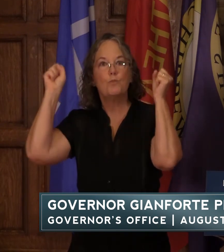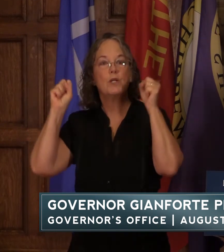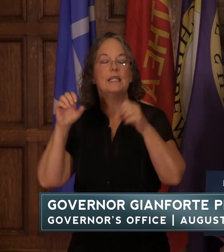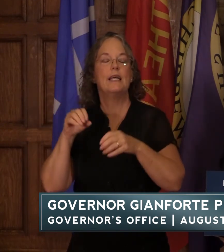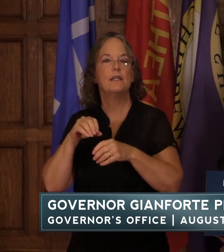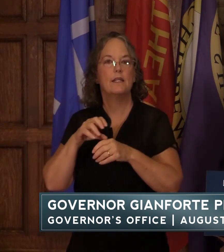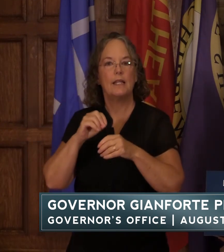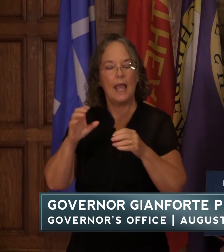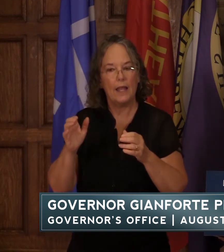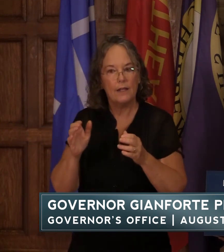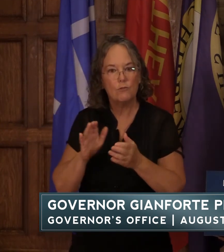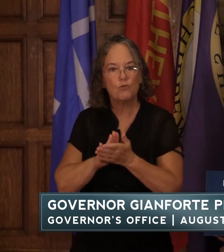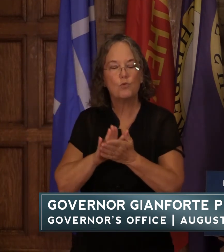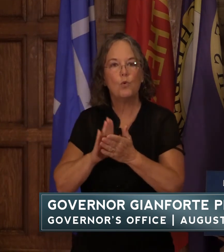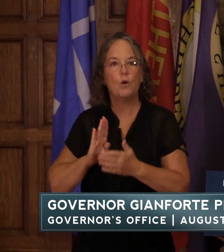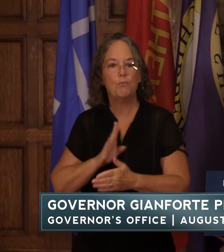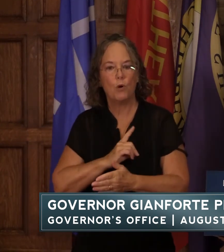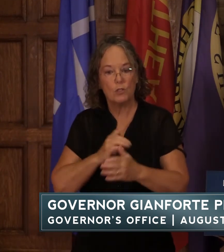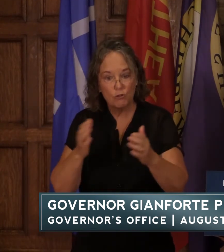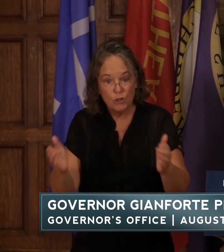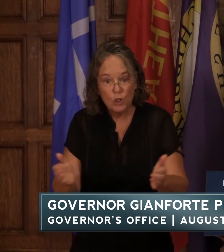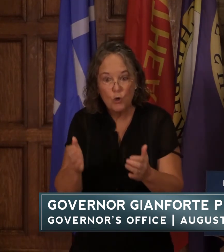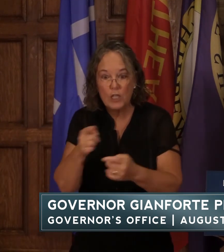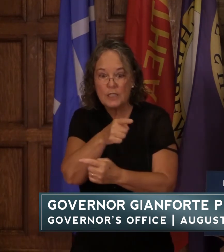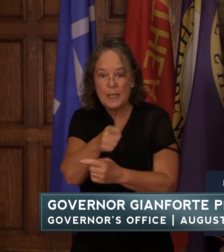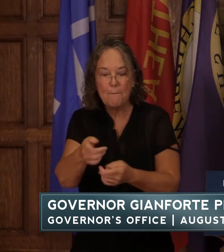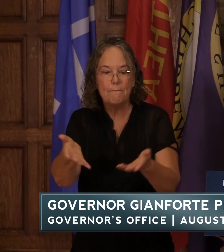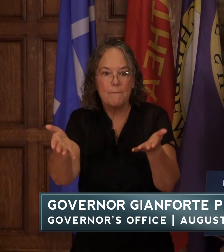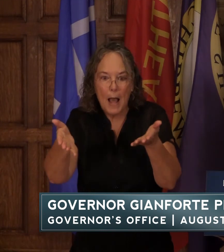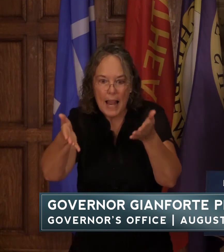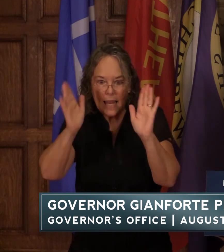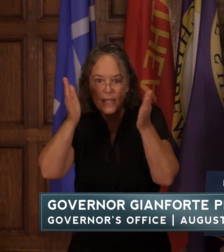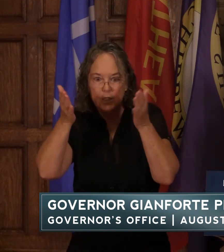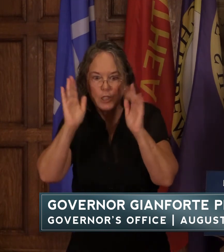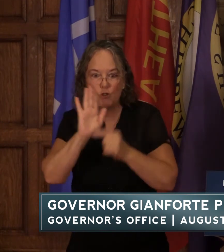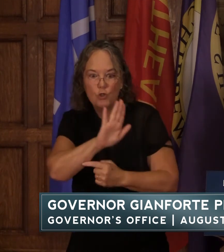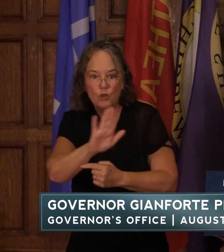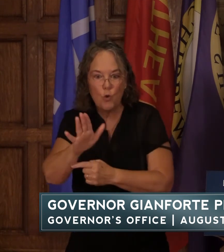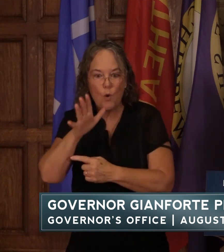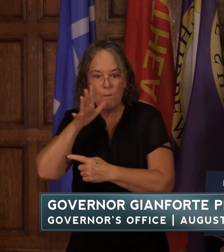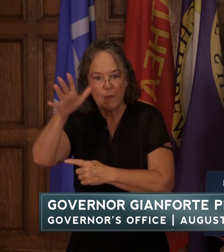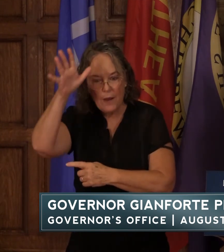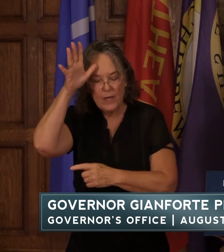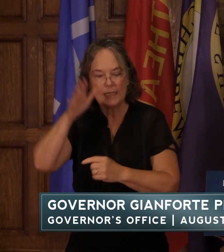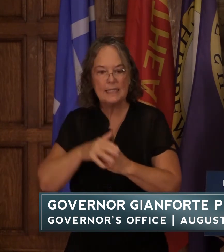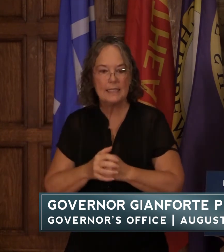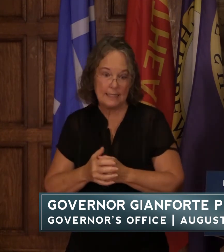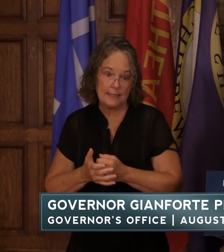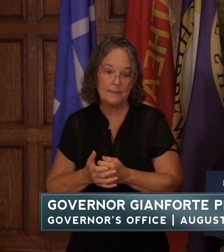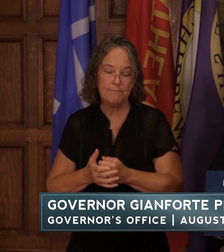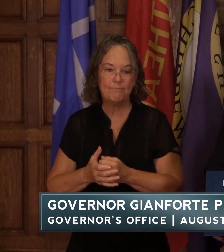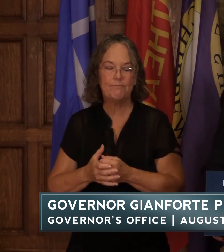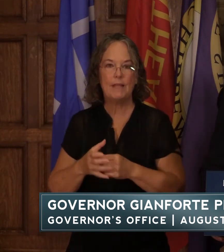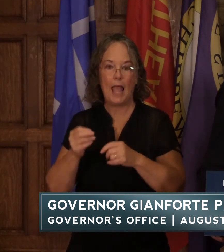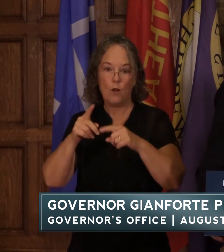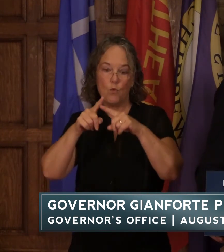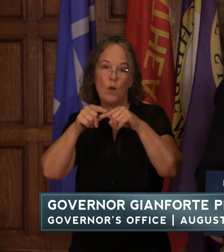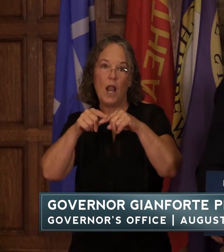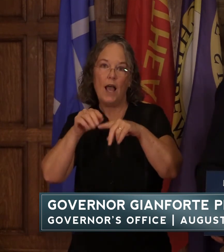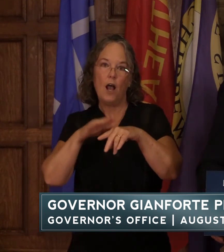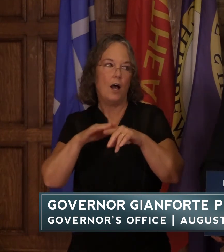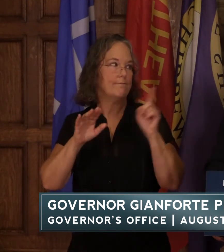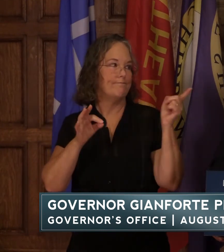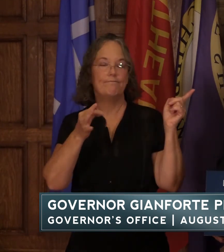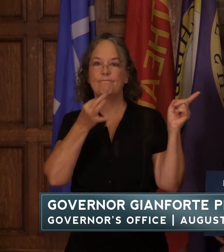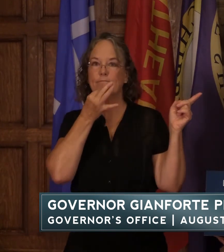encouraging them to listen to the parents which i think is the best thing for them to do and to rely on the